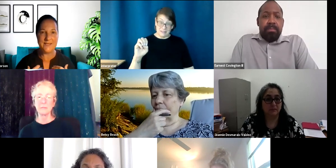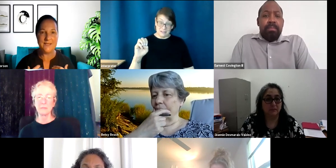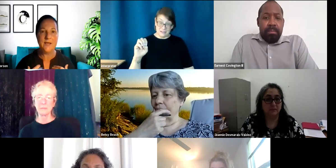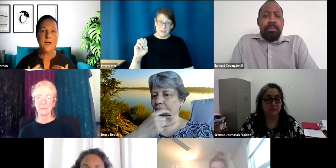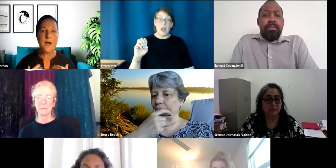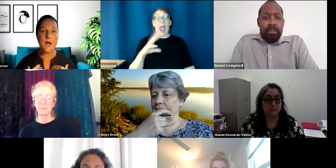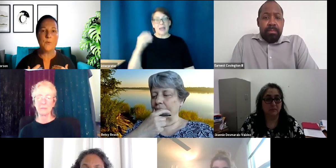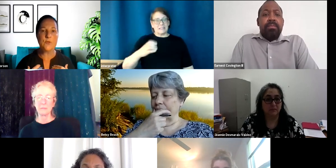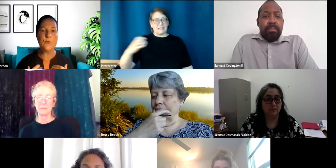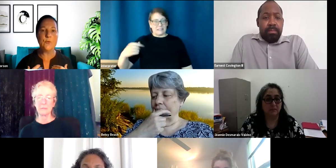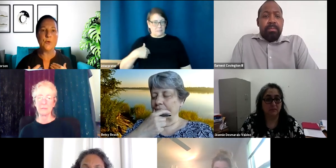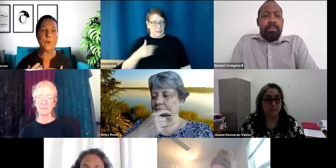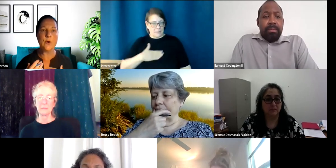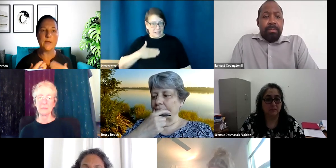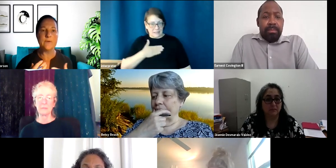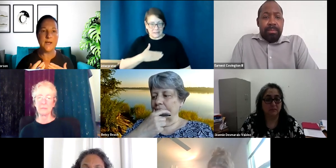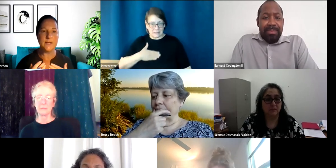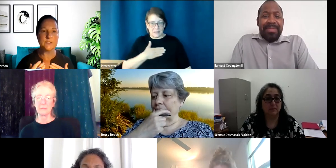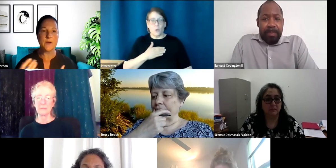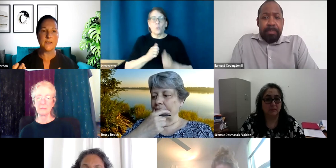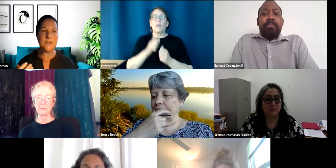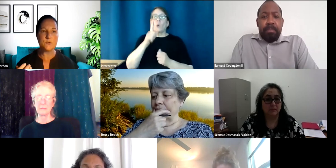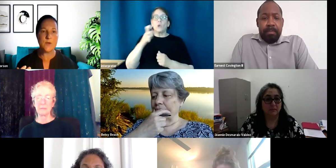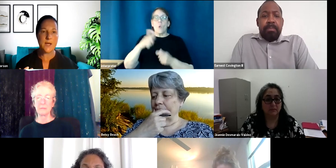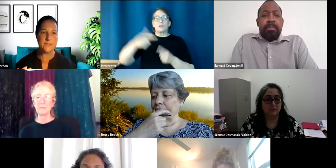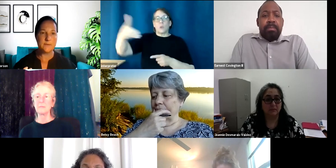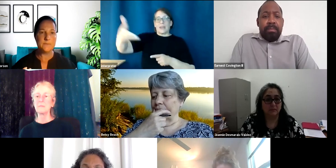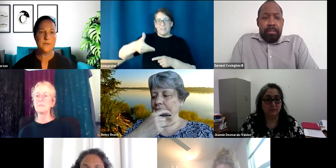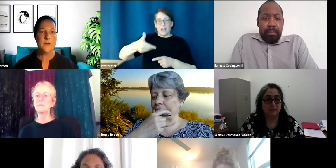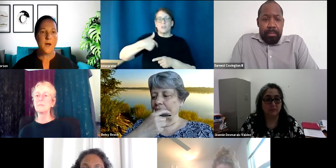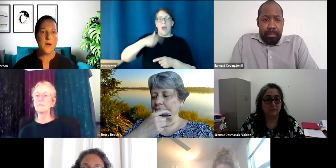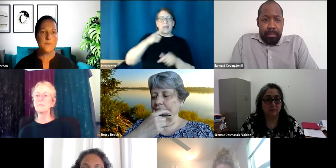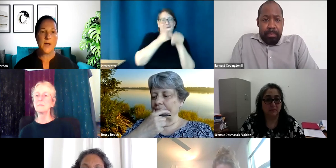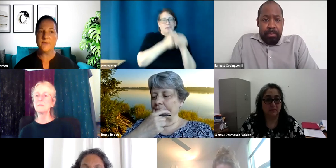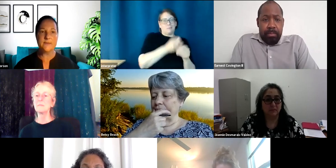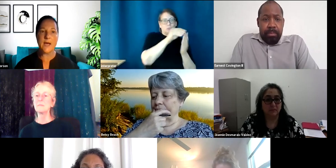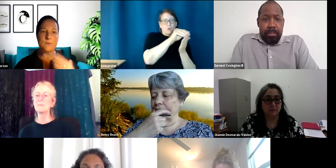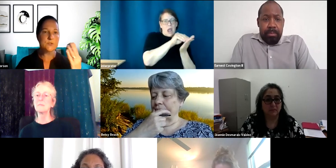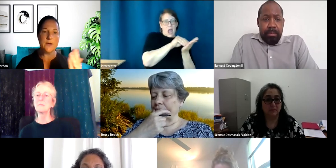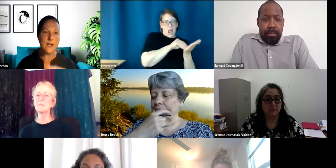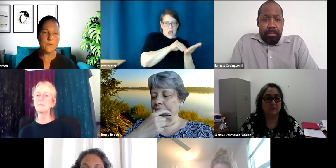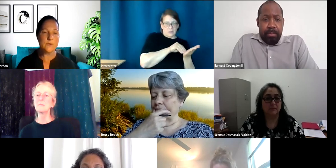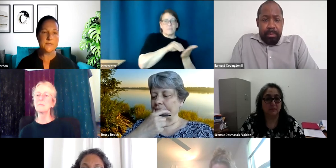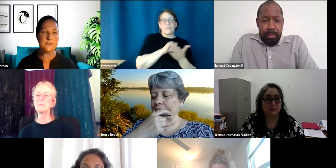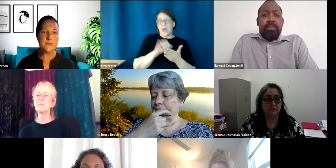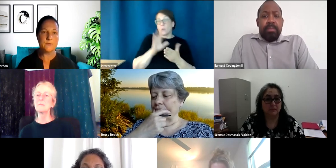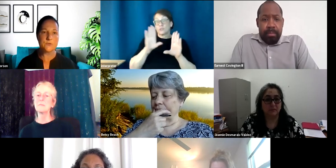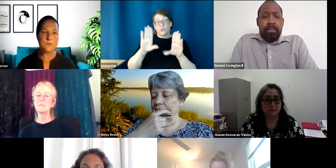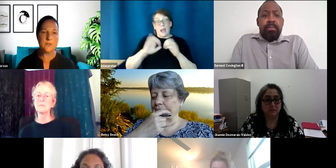with who you're inviting so I can keep track of them. I think that was great how Ernest did that. was